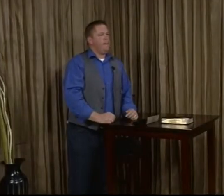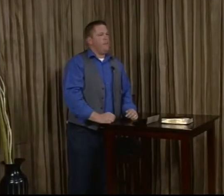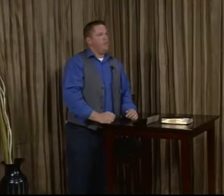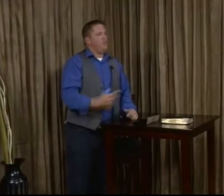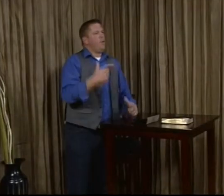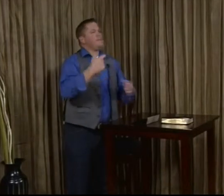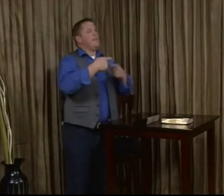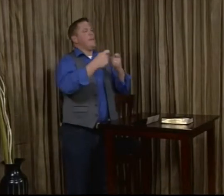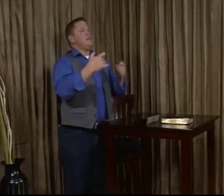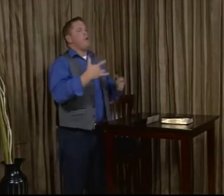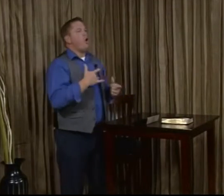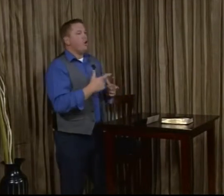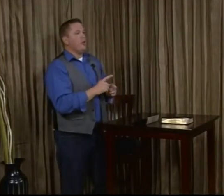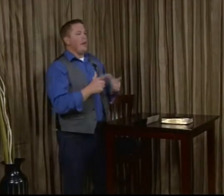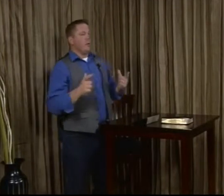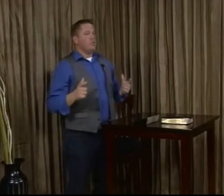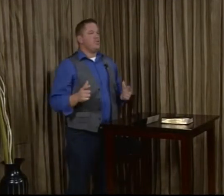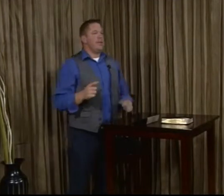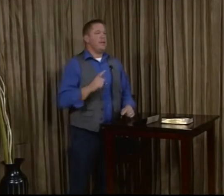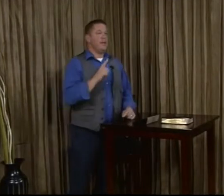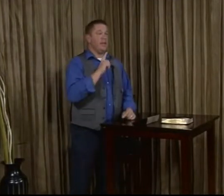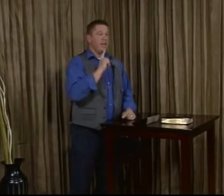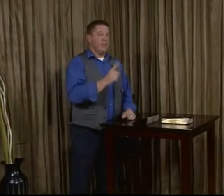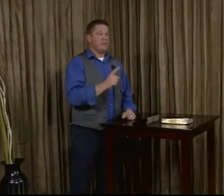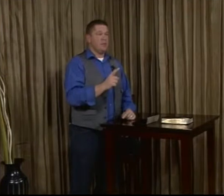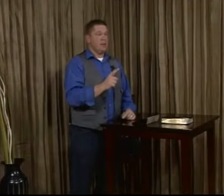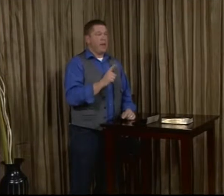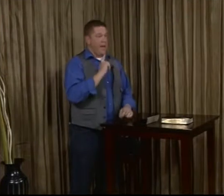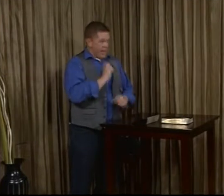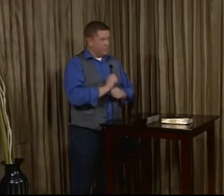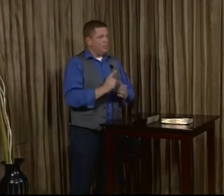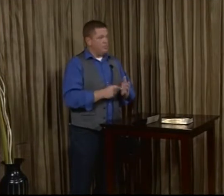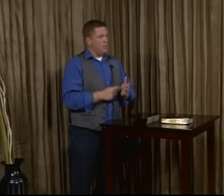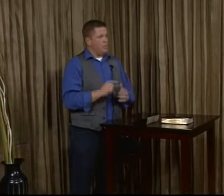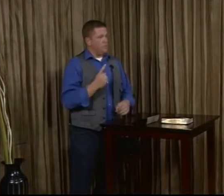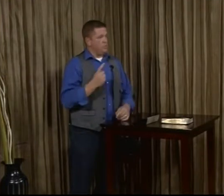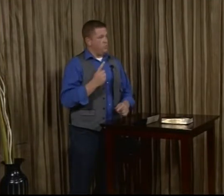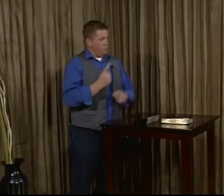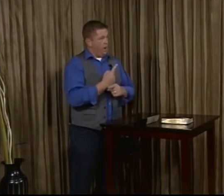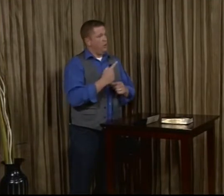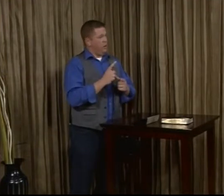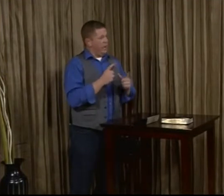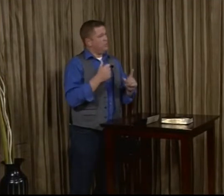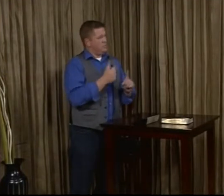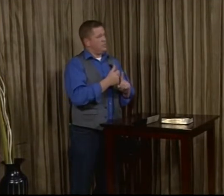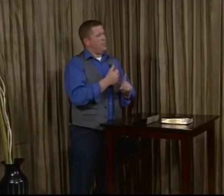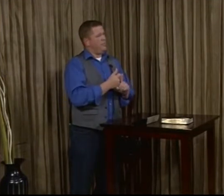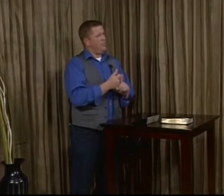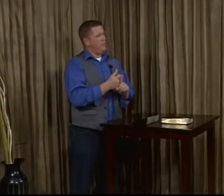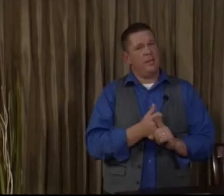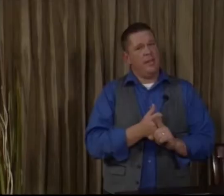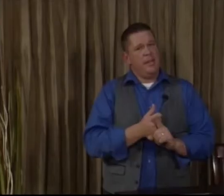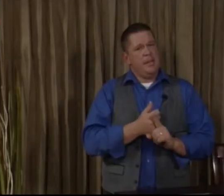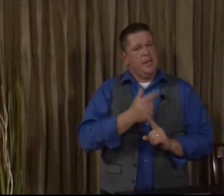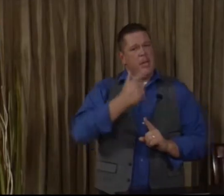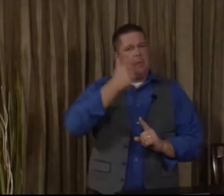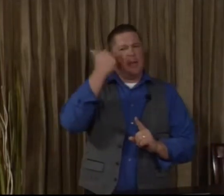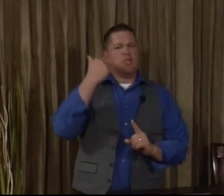The greatest enemy of heart language is actually sometimes just regular language itself. Because